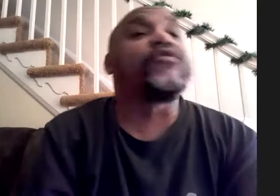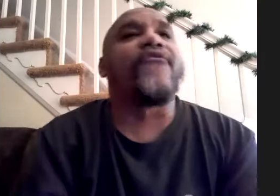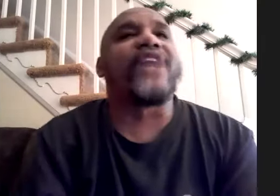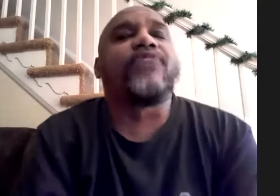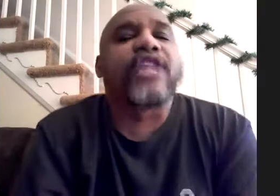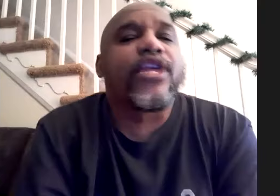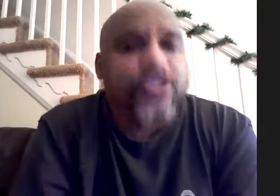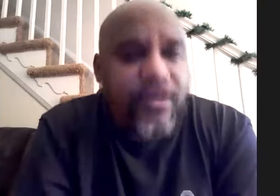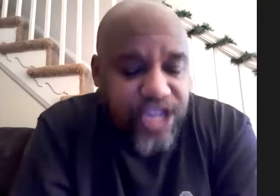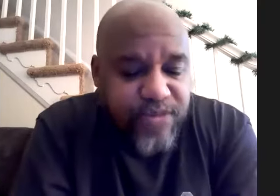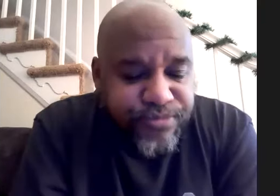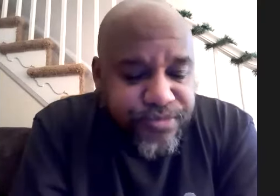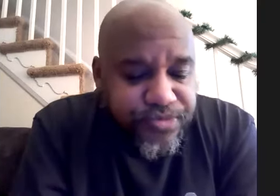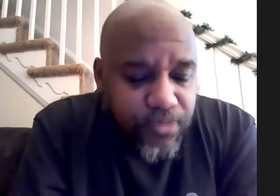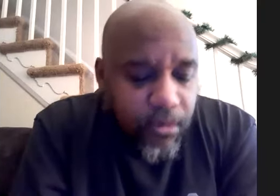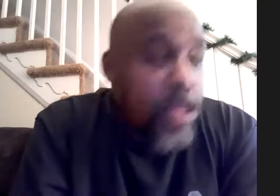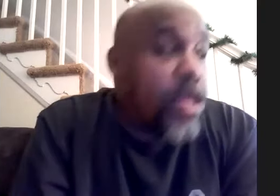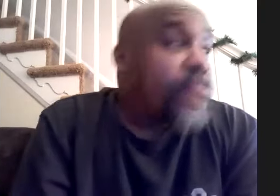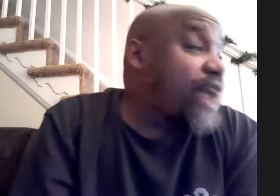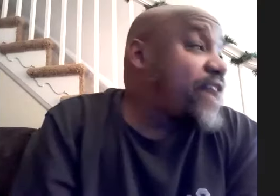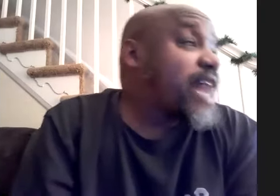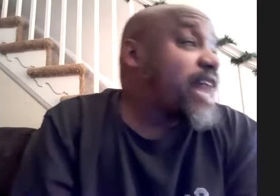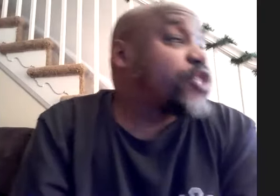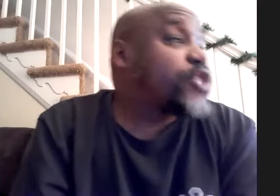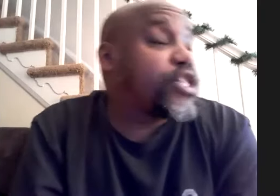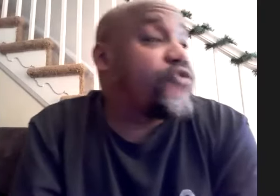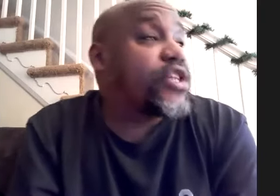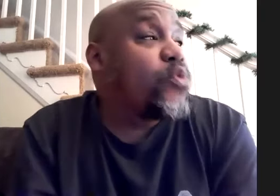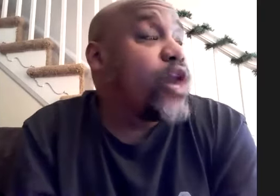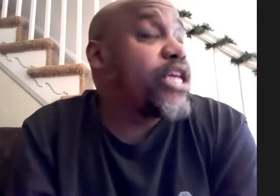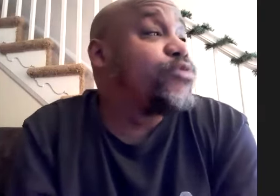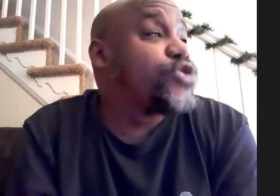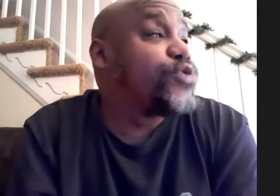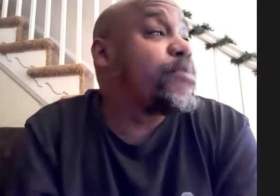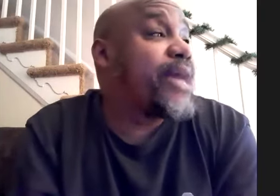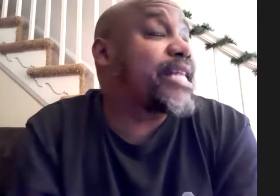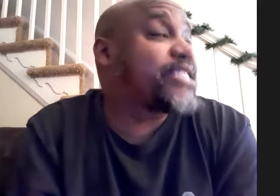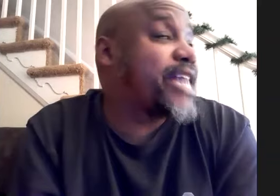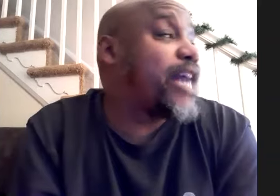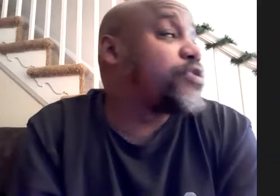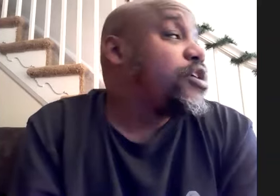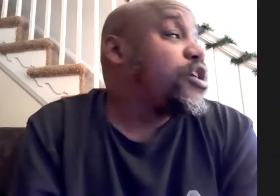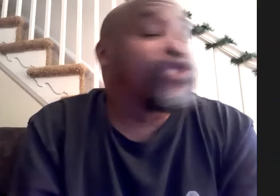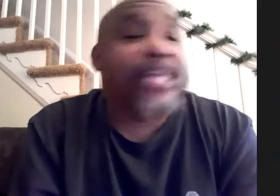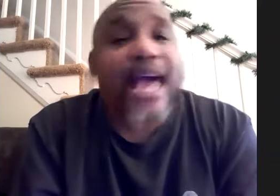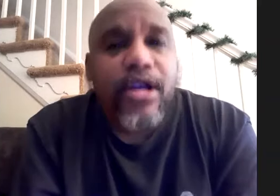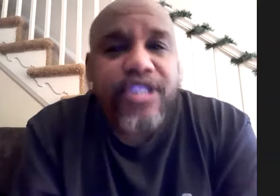found it was an 808 drum machine then i found out specifically what he was using to make that sound it was a cowbell sound